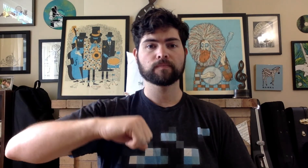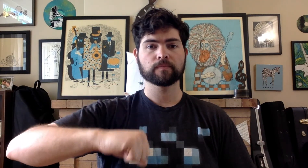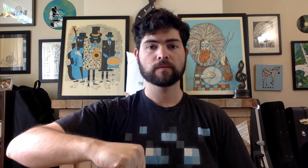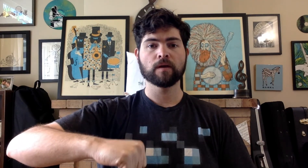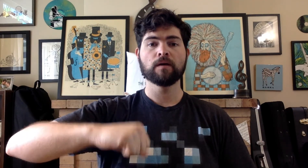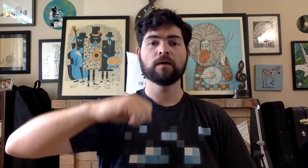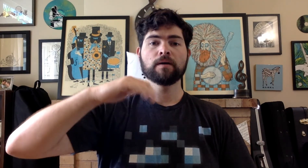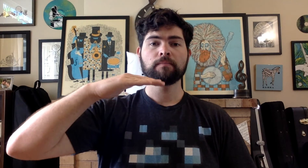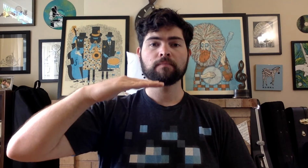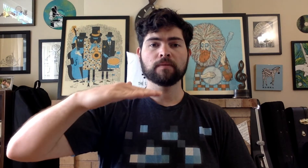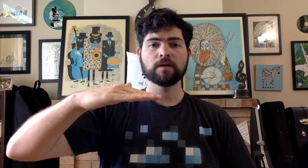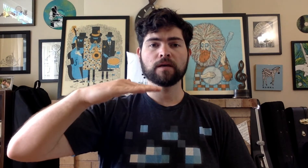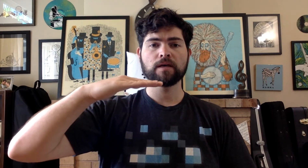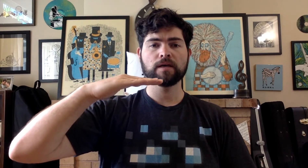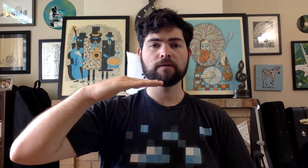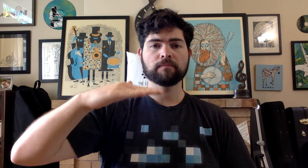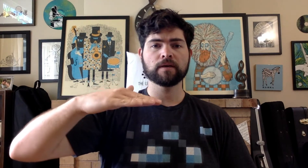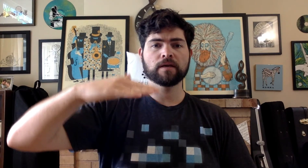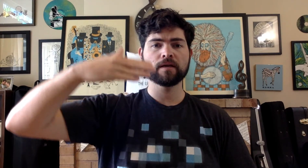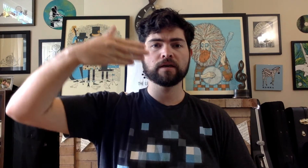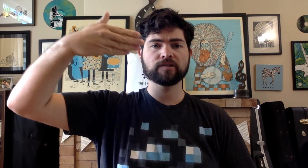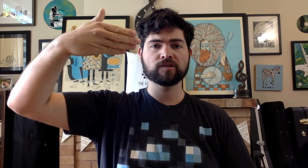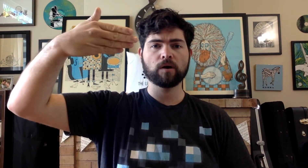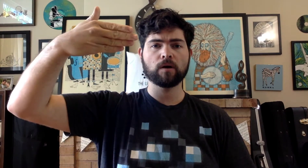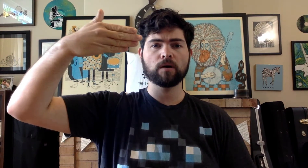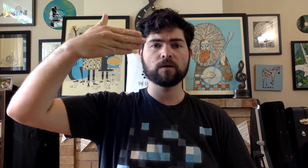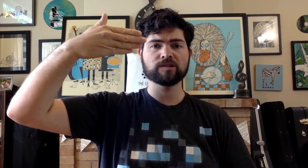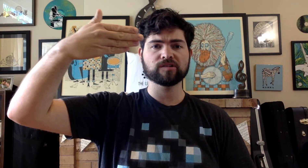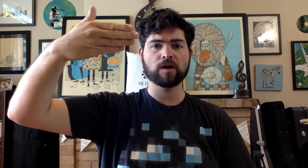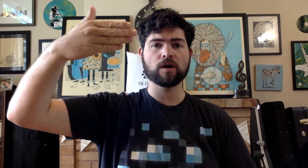mi mi so so